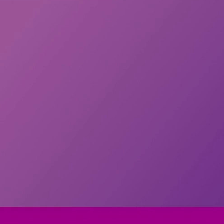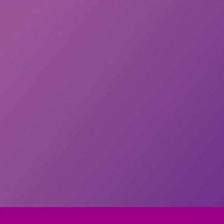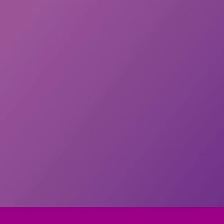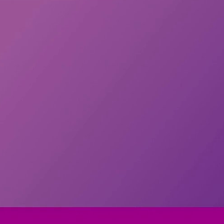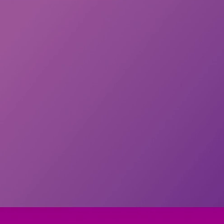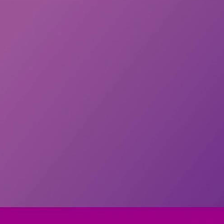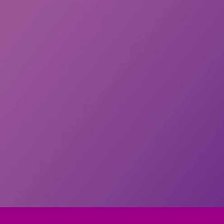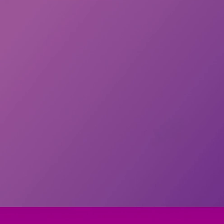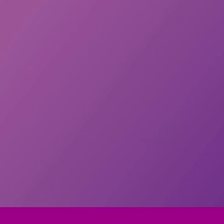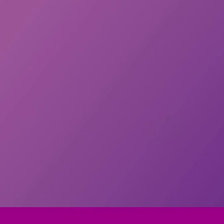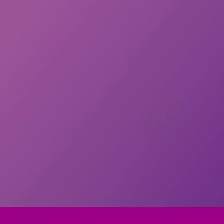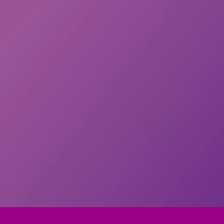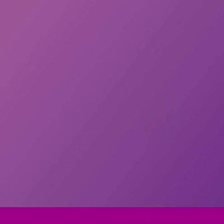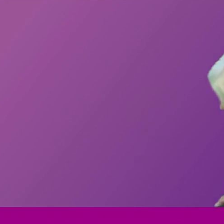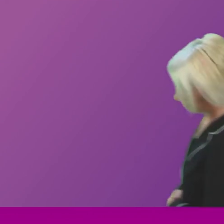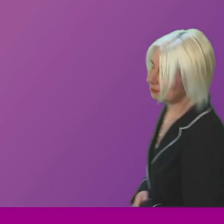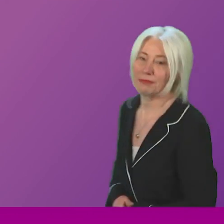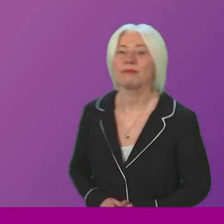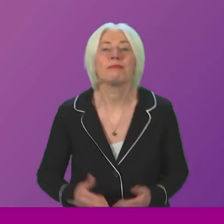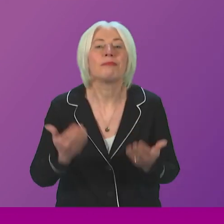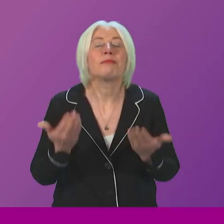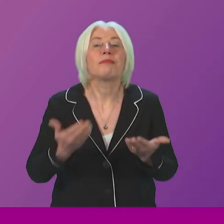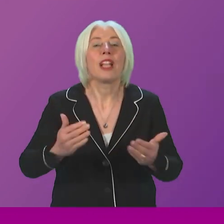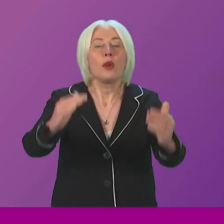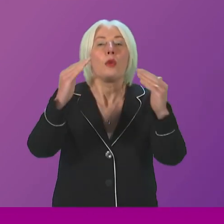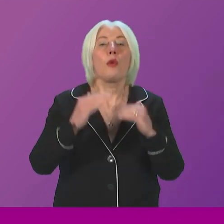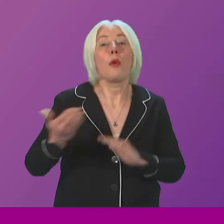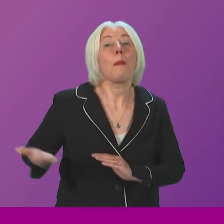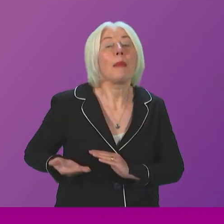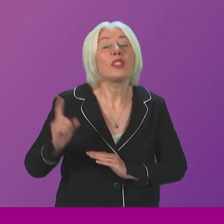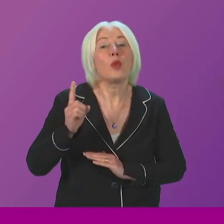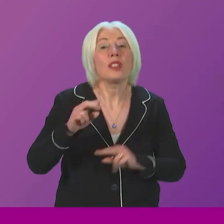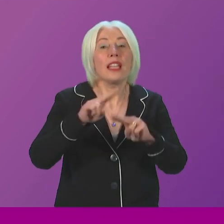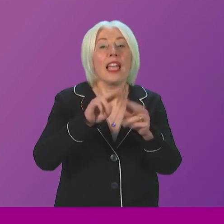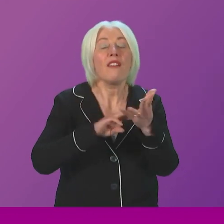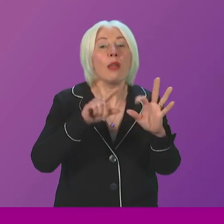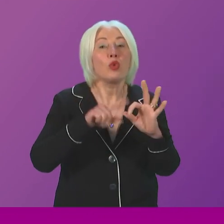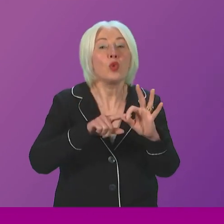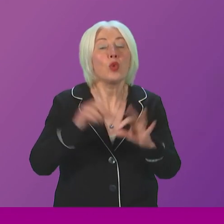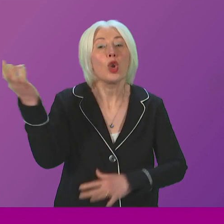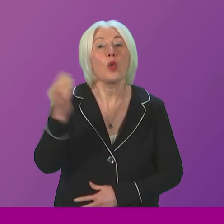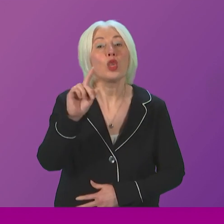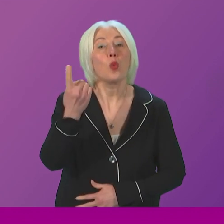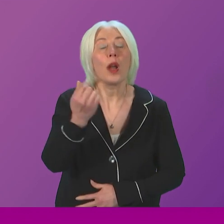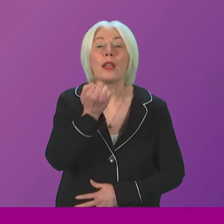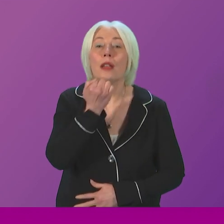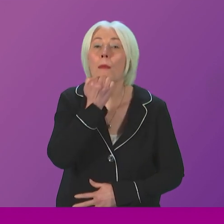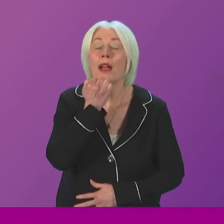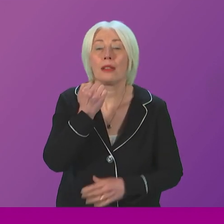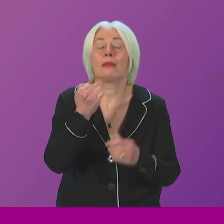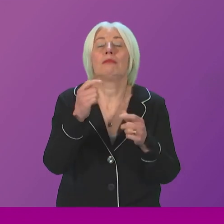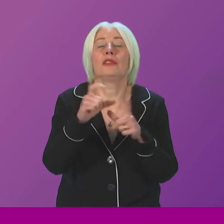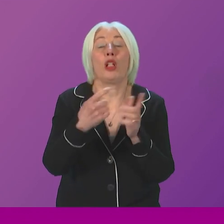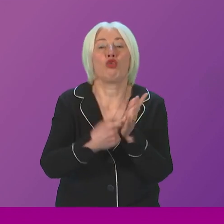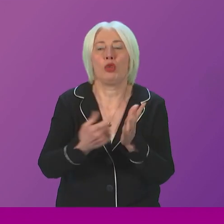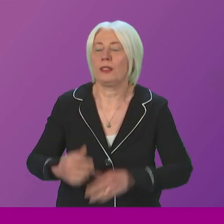Thank you. The next item of business is First Minister's questions, and at question number one I call Douglas Ross. Thank you very much,